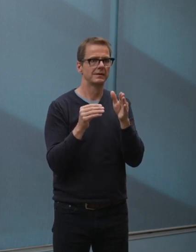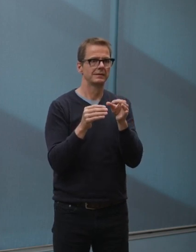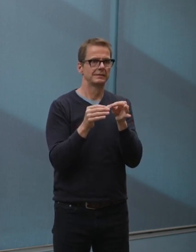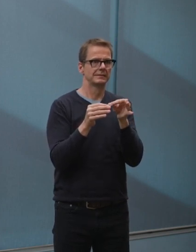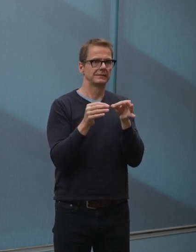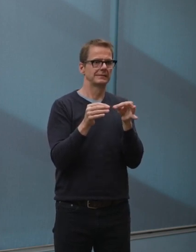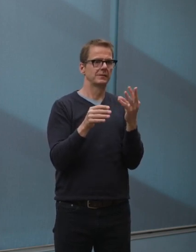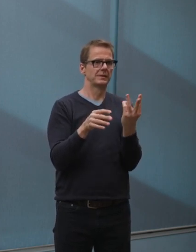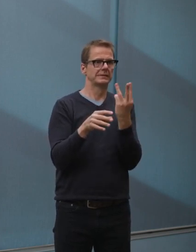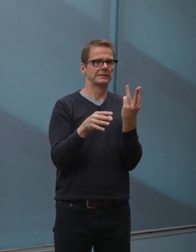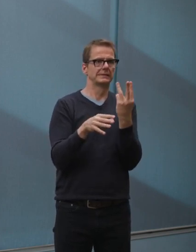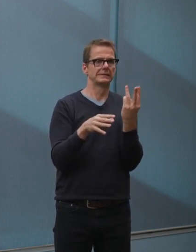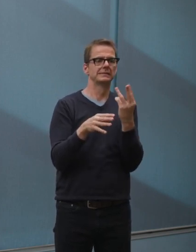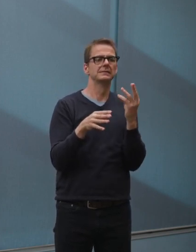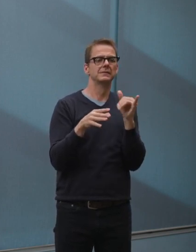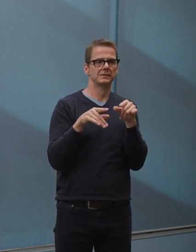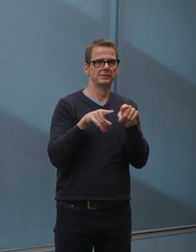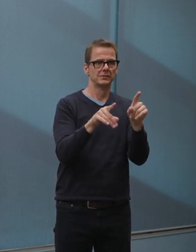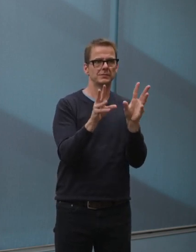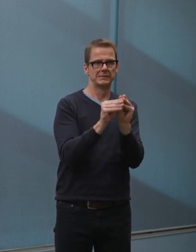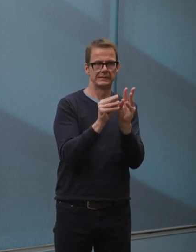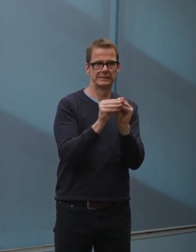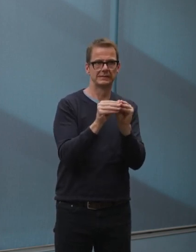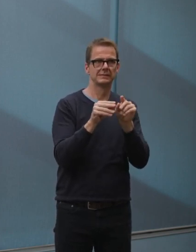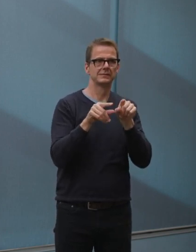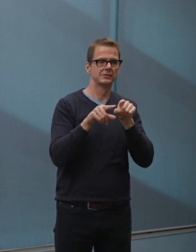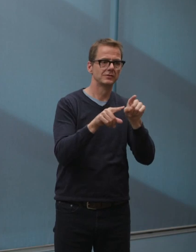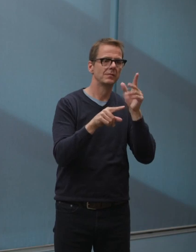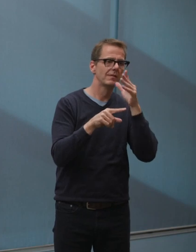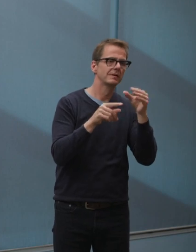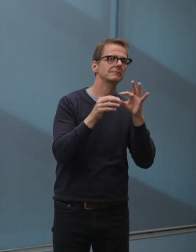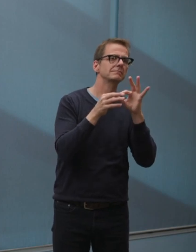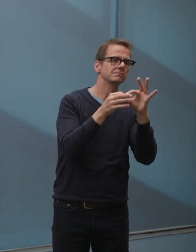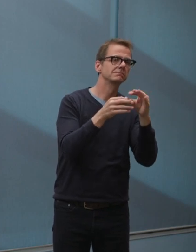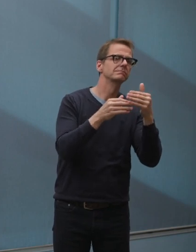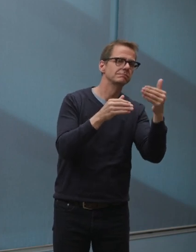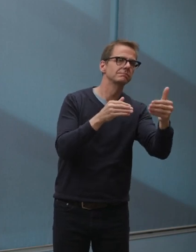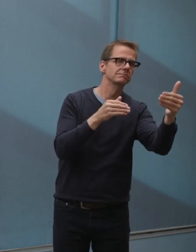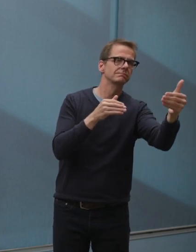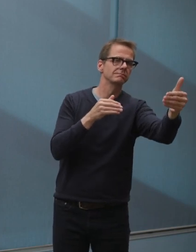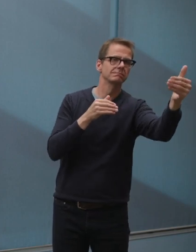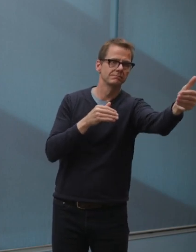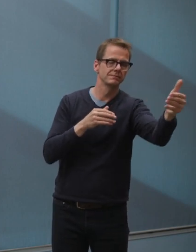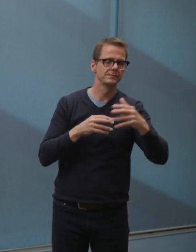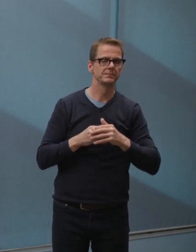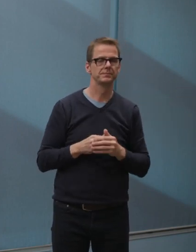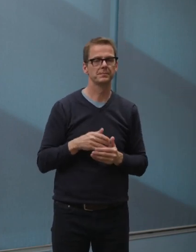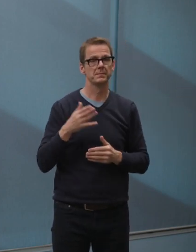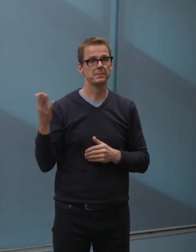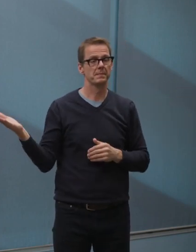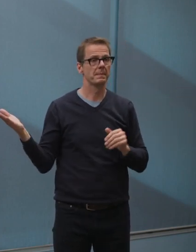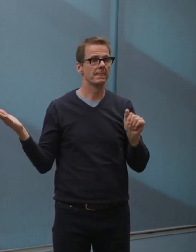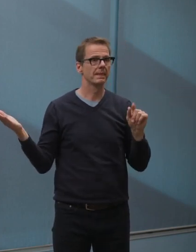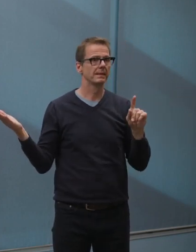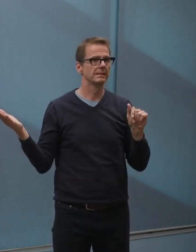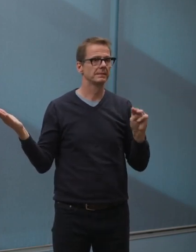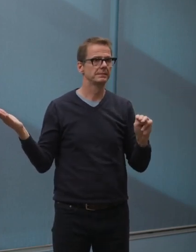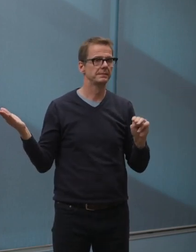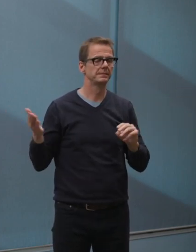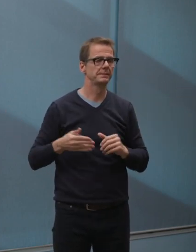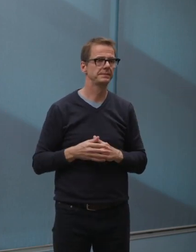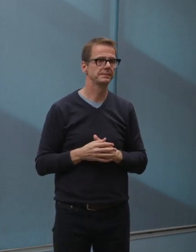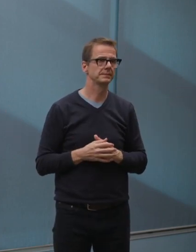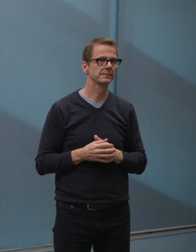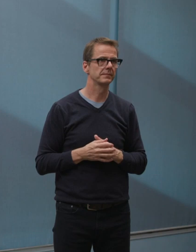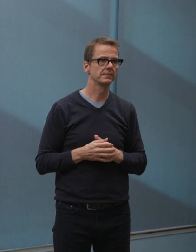I'll Adam complete his answer to you, Vinesh, and then call for any last question. Vinesh, it was